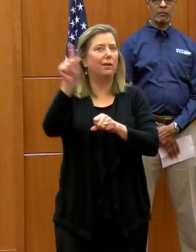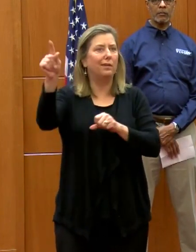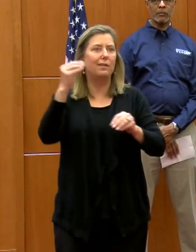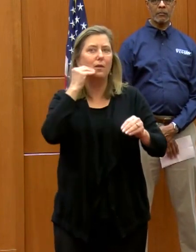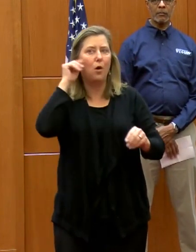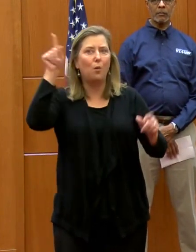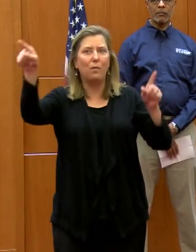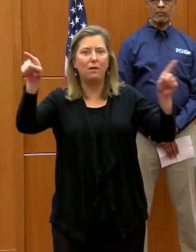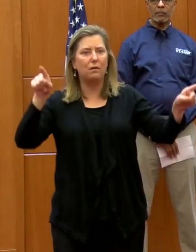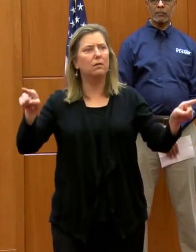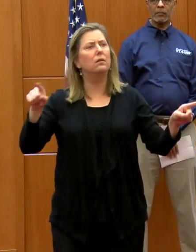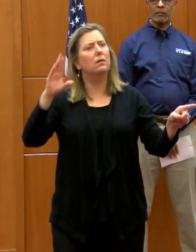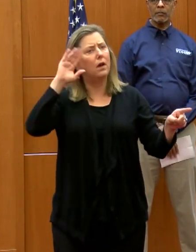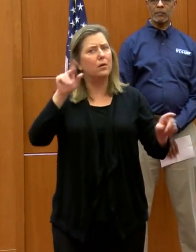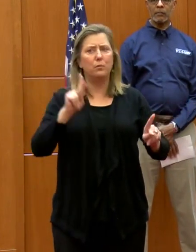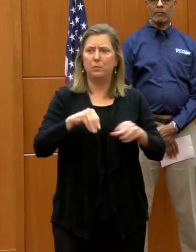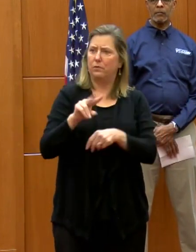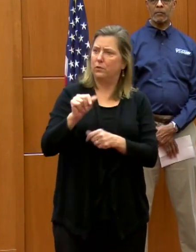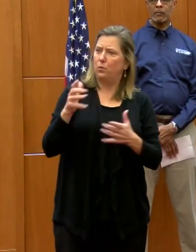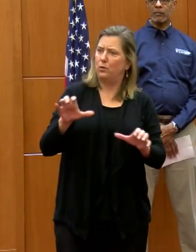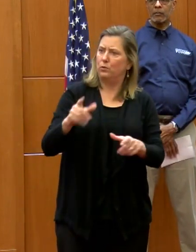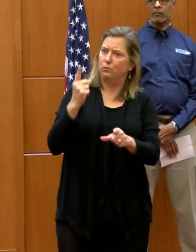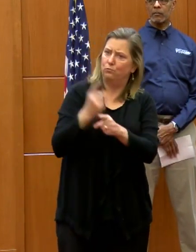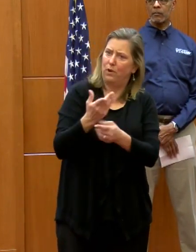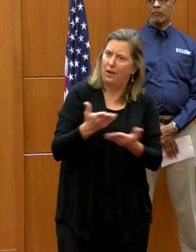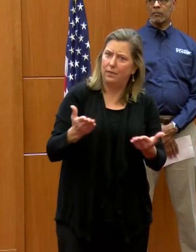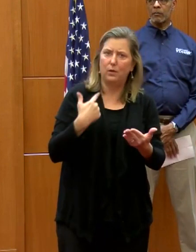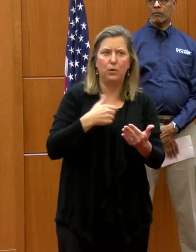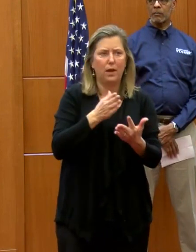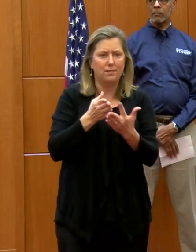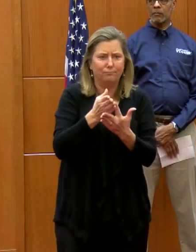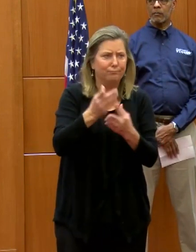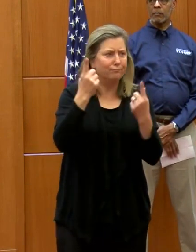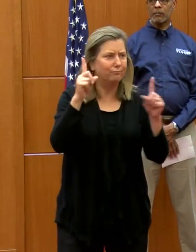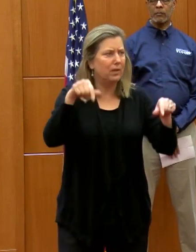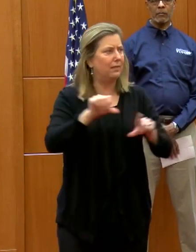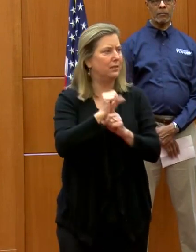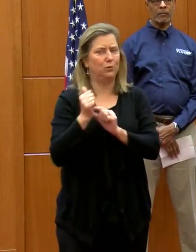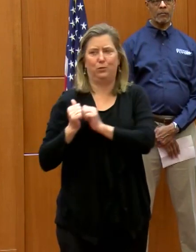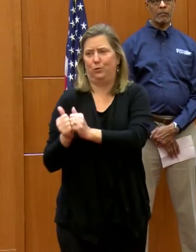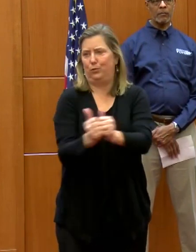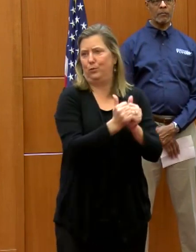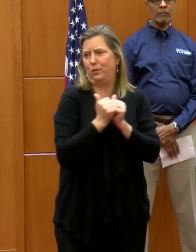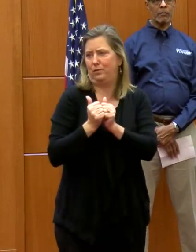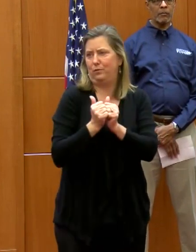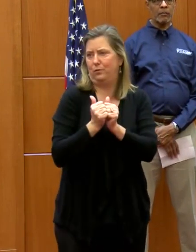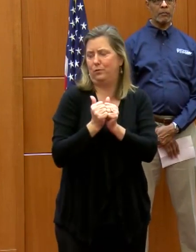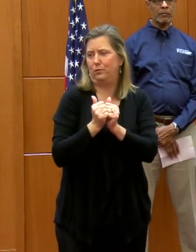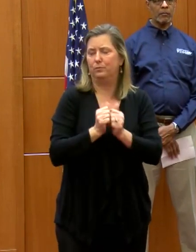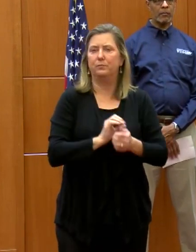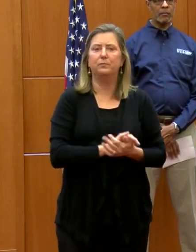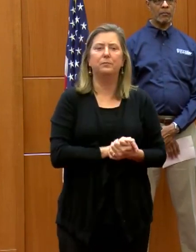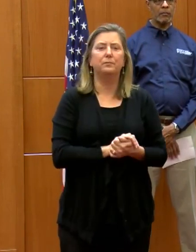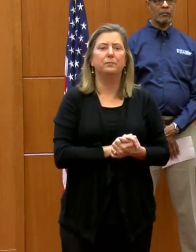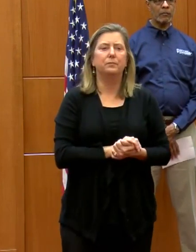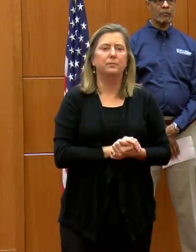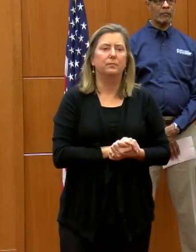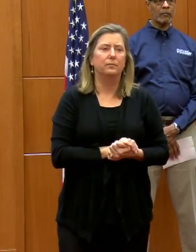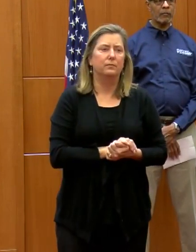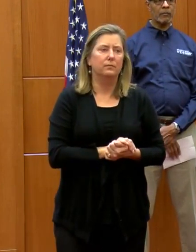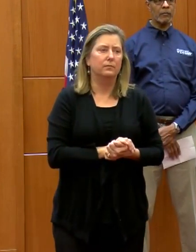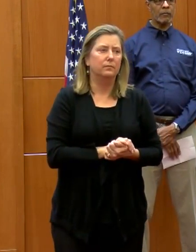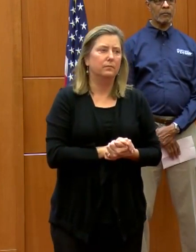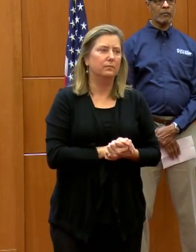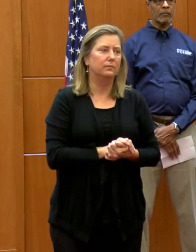Virginians want to do the right thing so that we can get through this situation together. We also understand